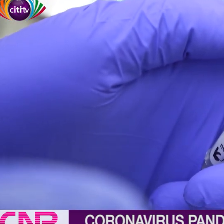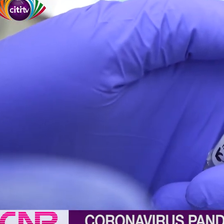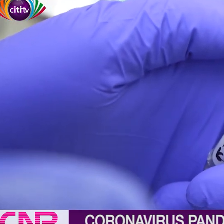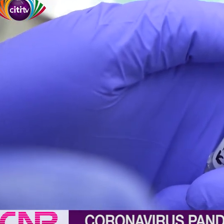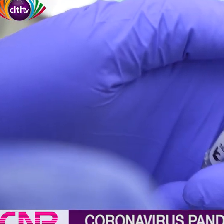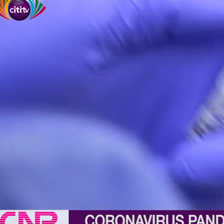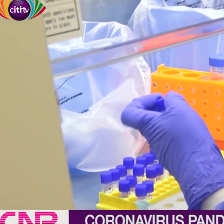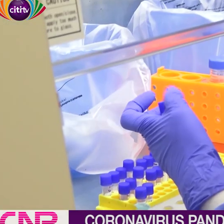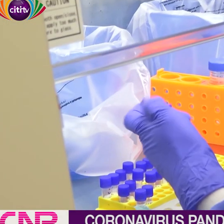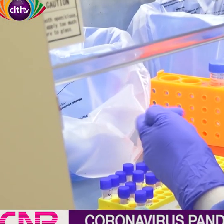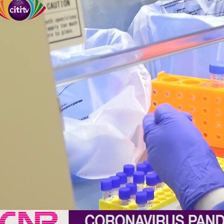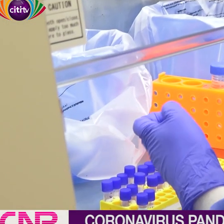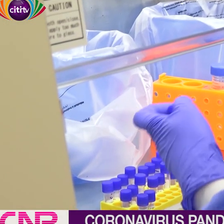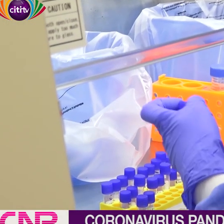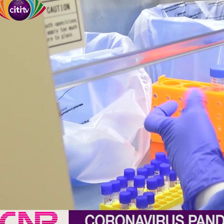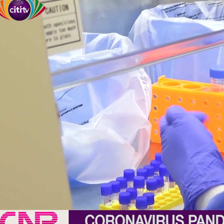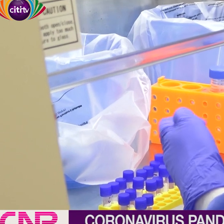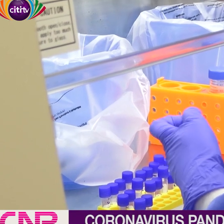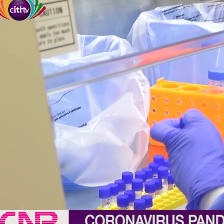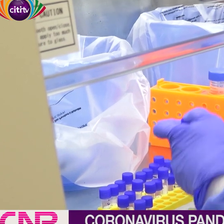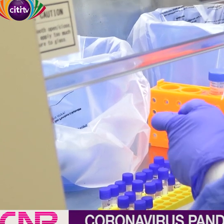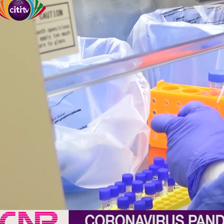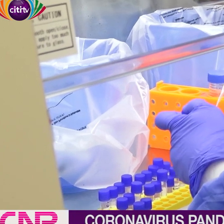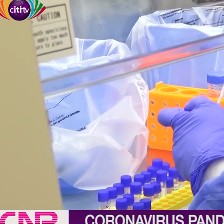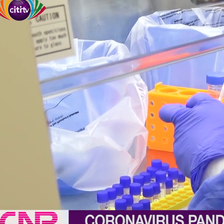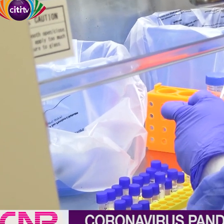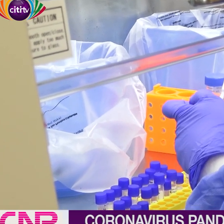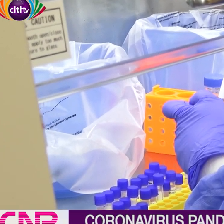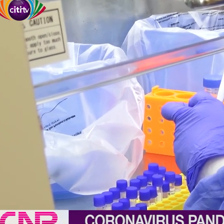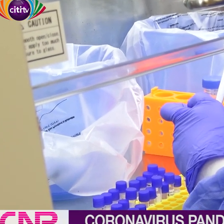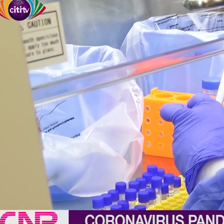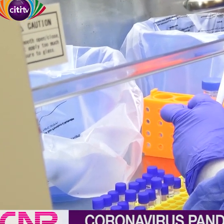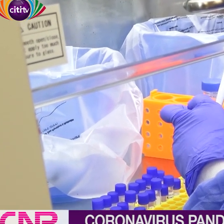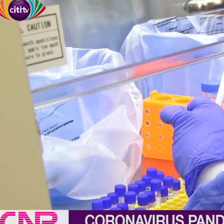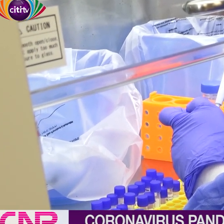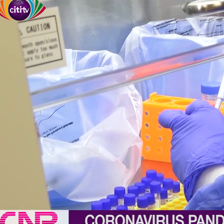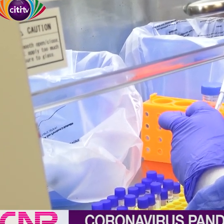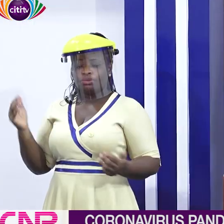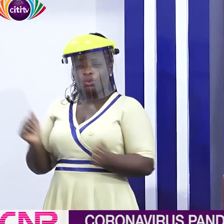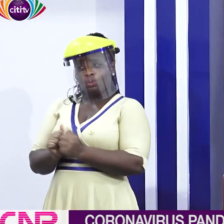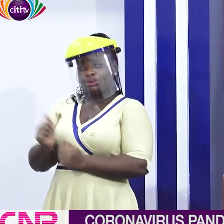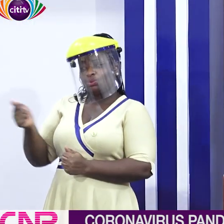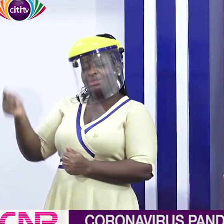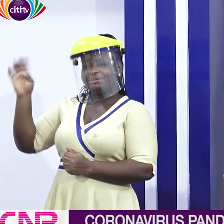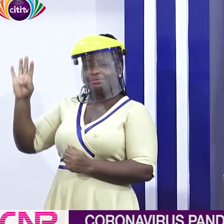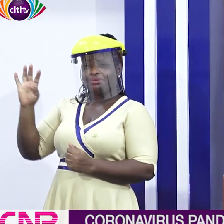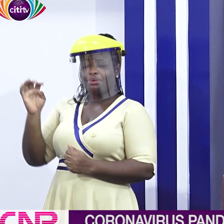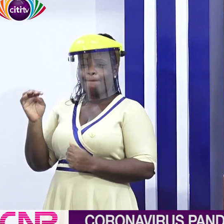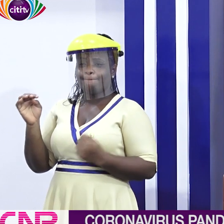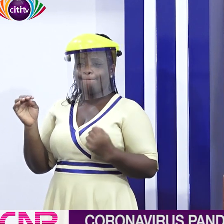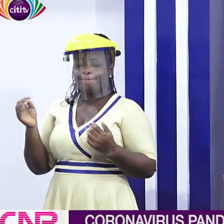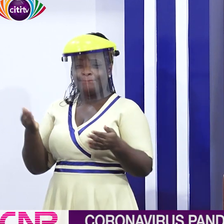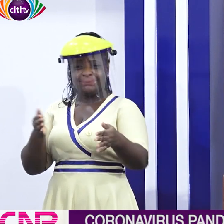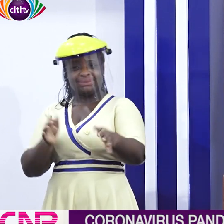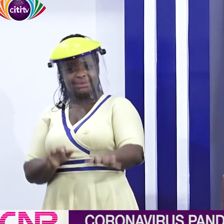Service, Dr. Bedusa Akodye, asked the public to be very vigilant. 24 deaths among